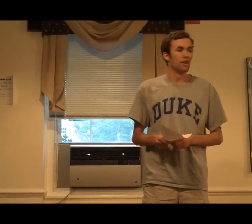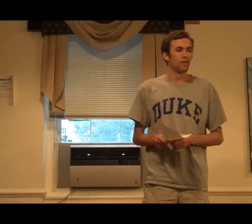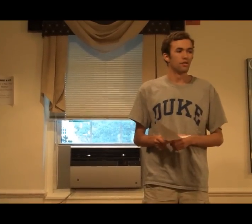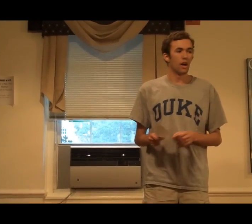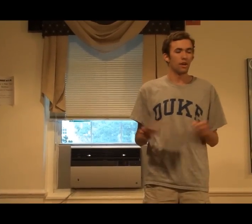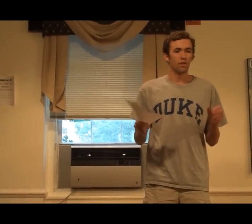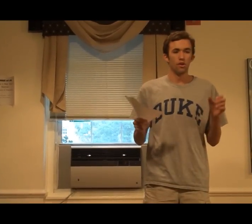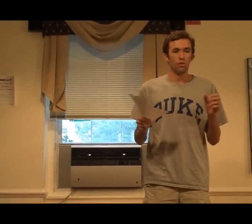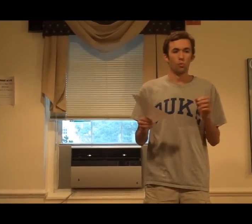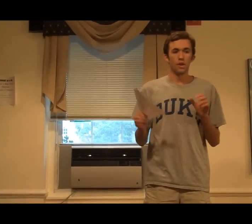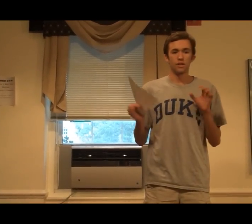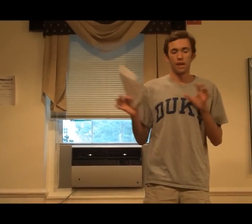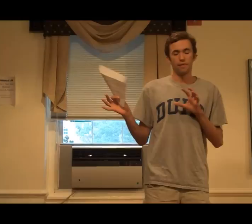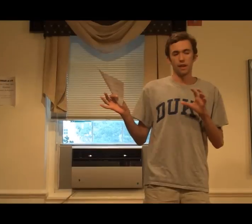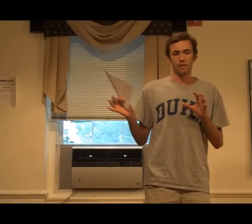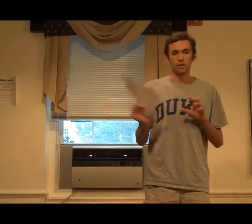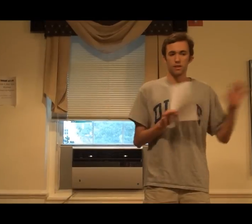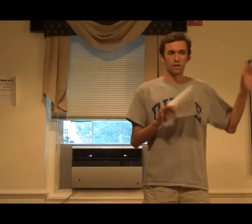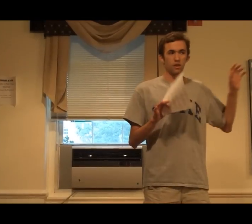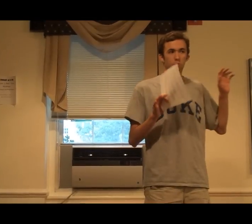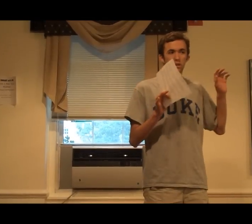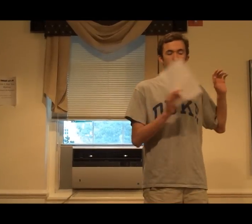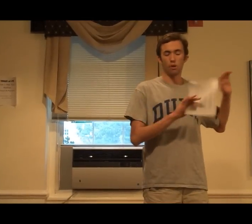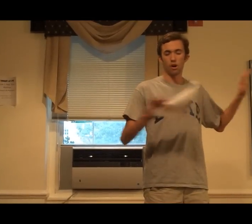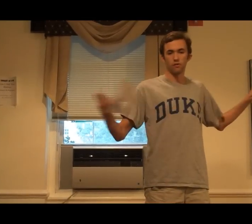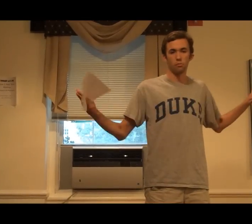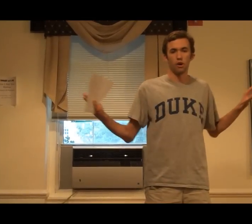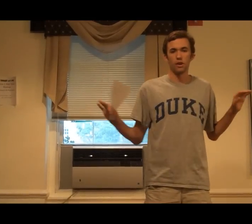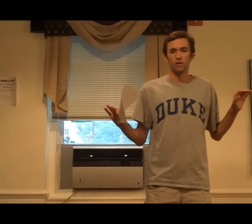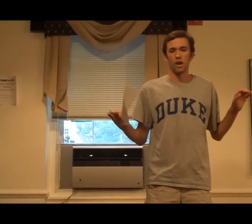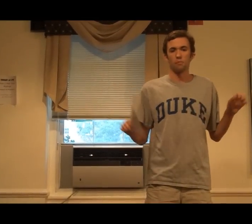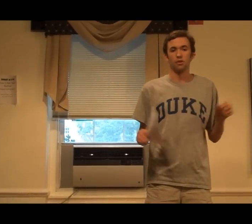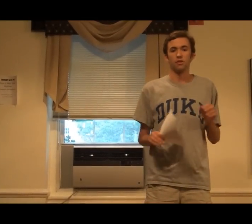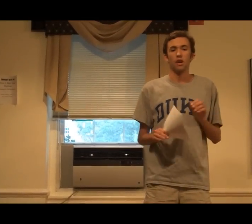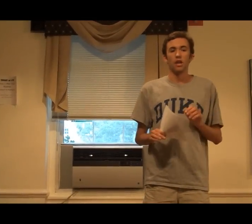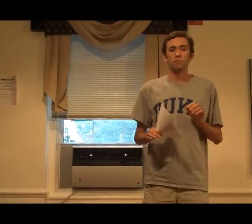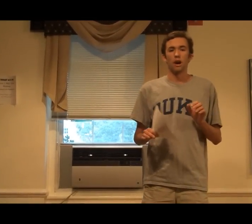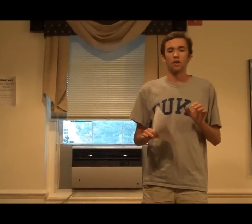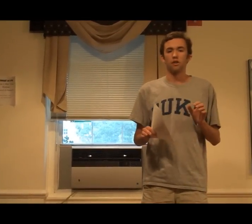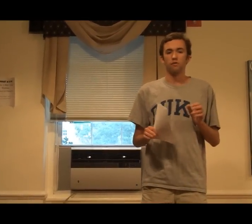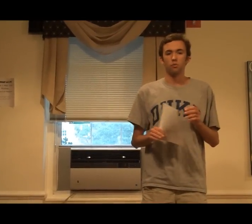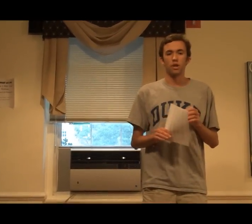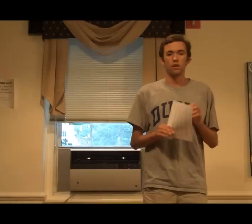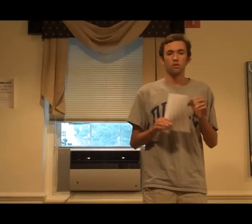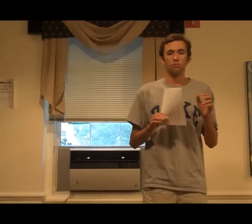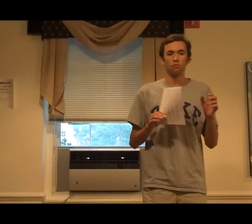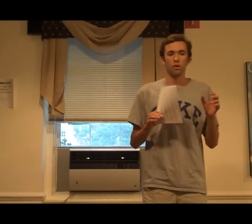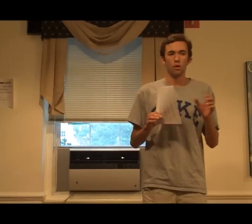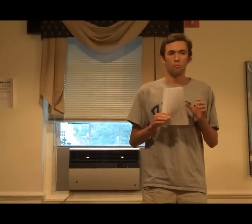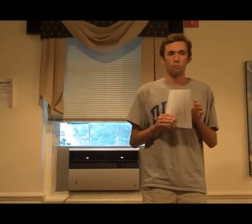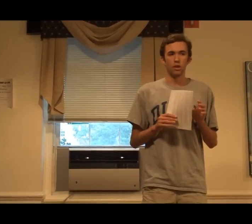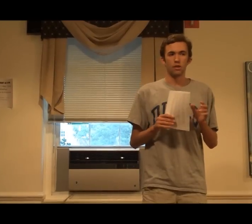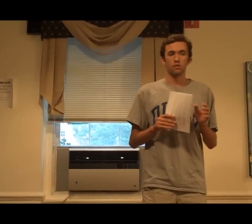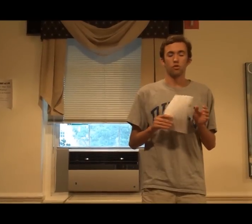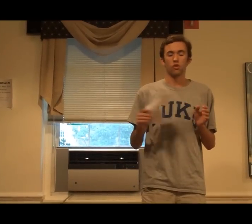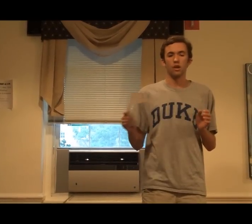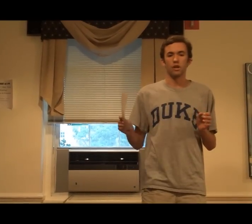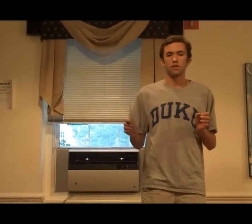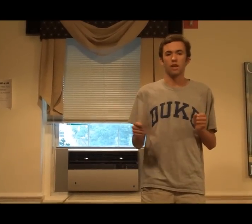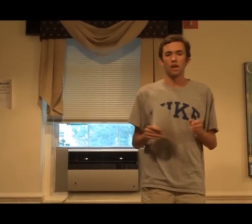There's not one set thing that sets humans apart from all the other animals. It's a matter of we can do things to a greater extent,